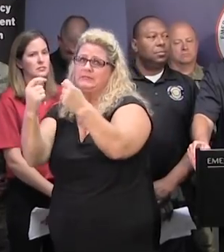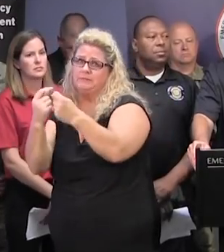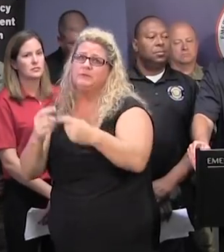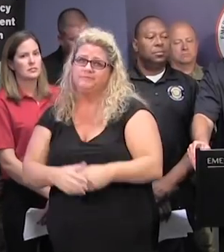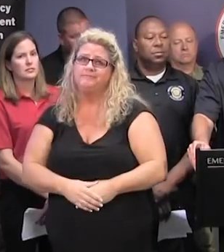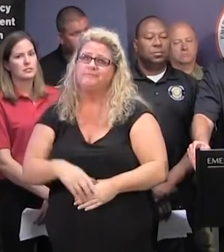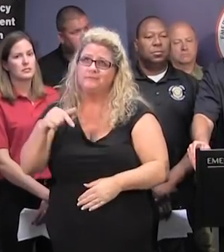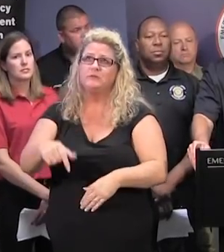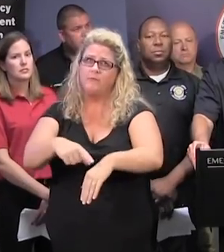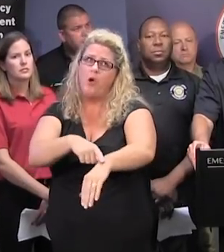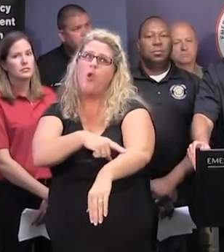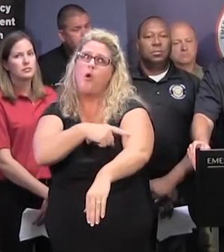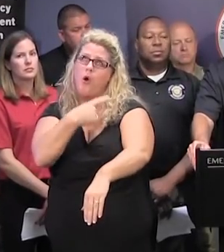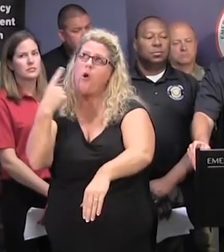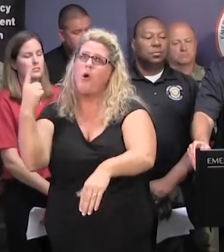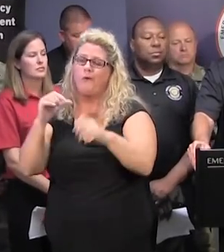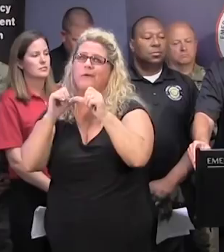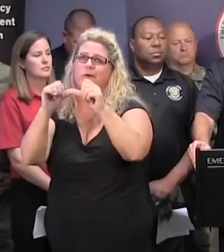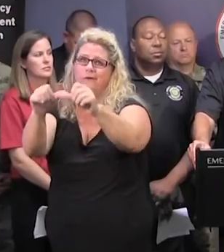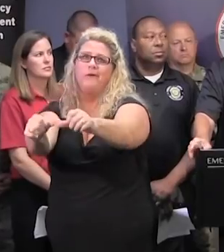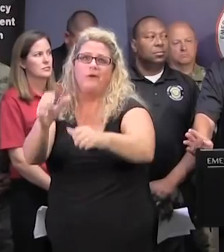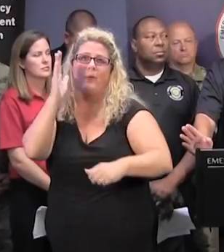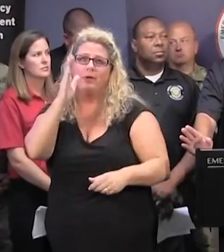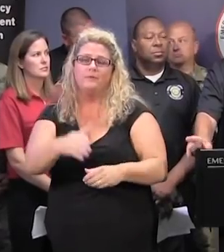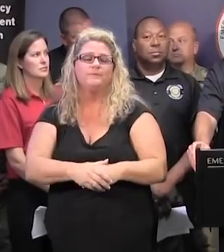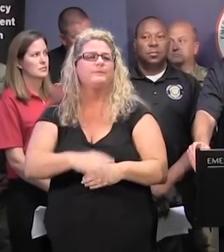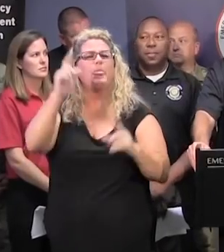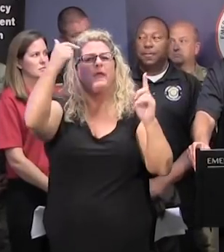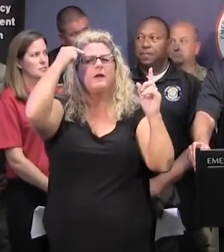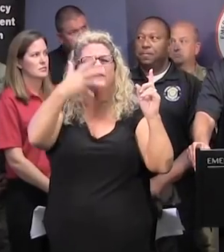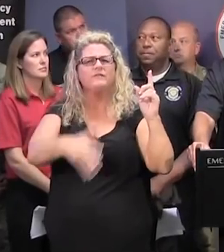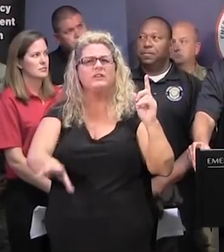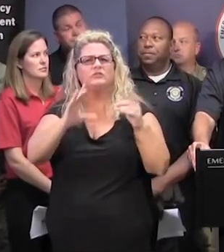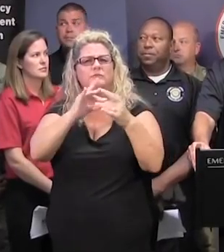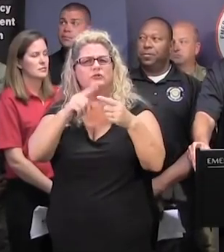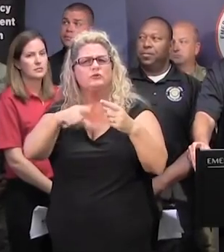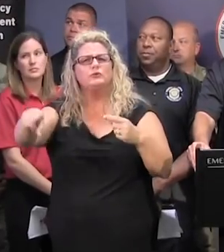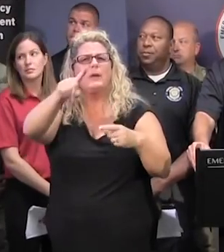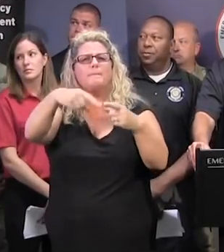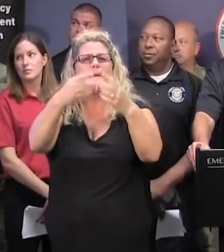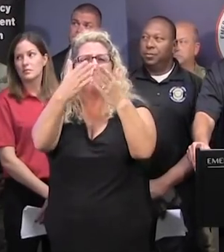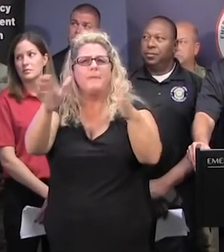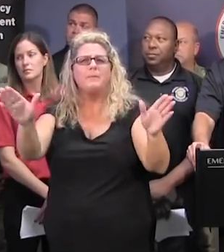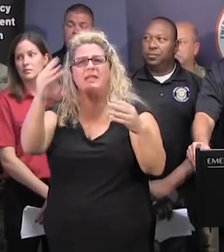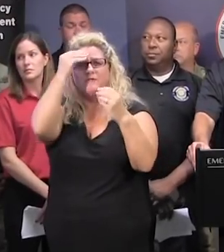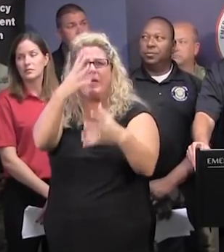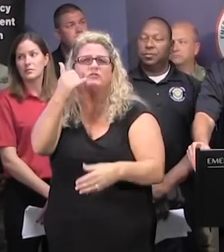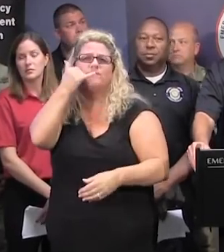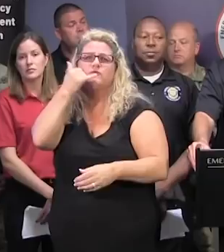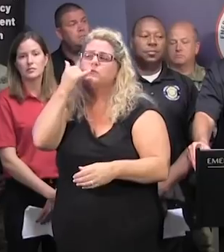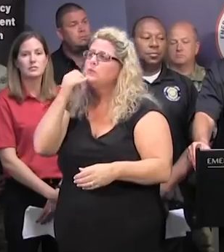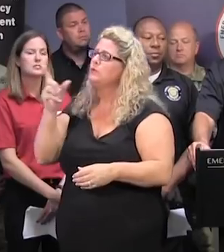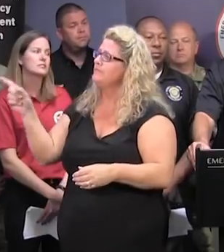operation, we fear. The governor already talked about the public information phone system, and that's